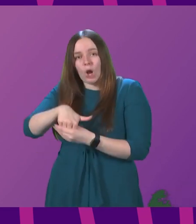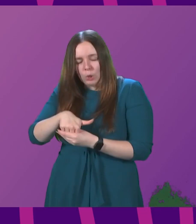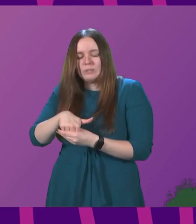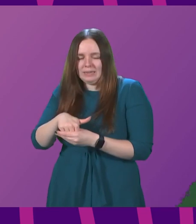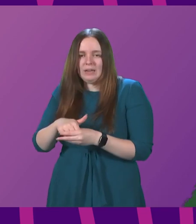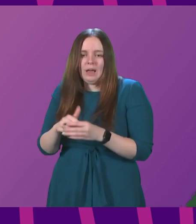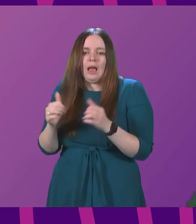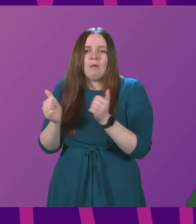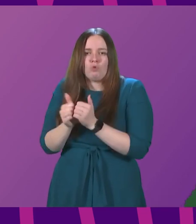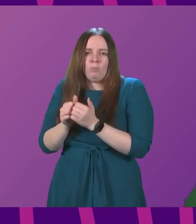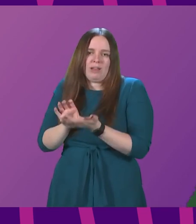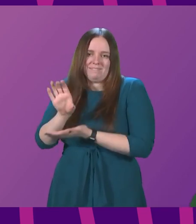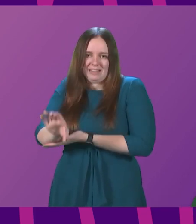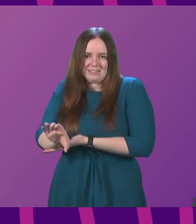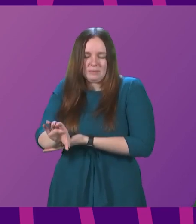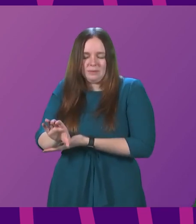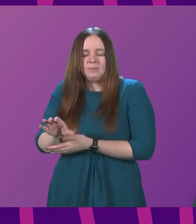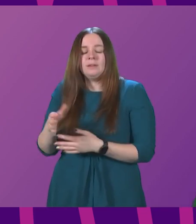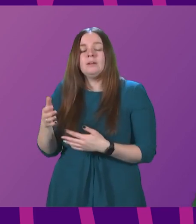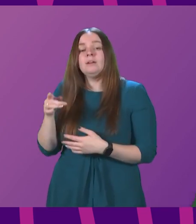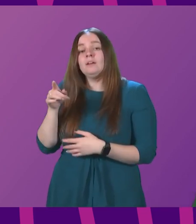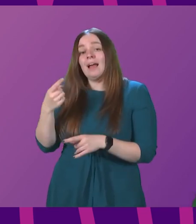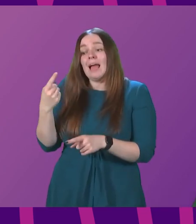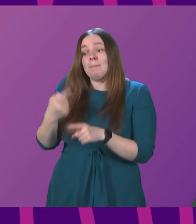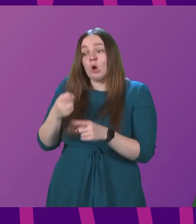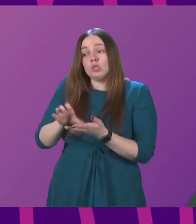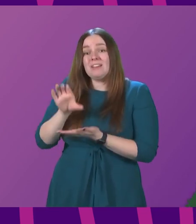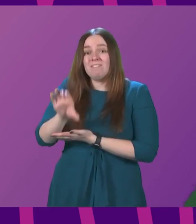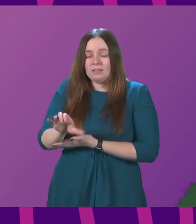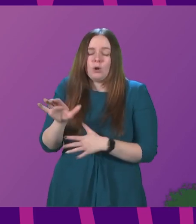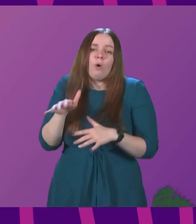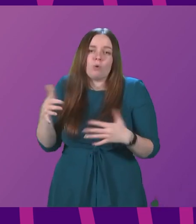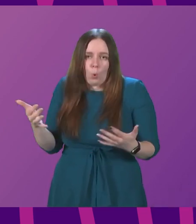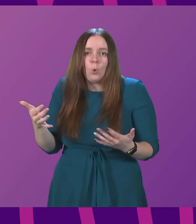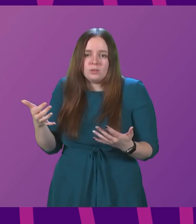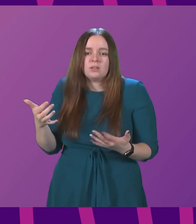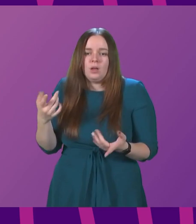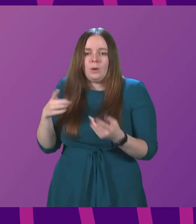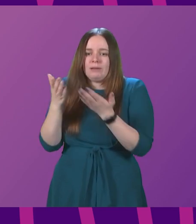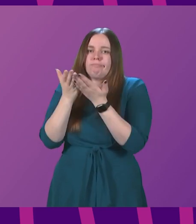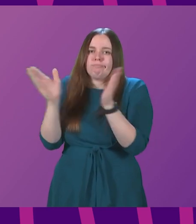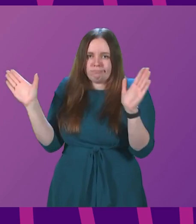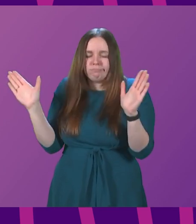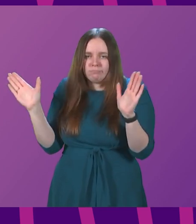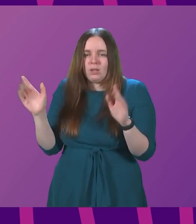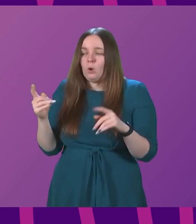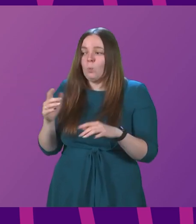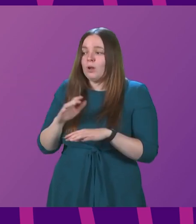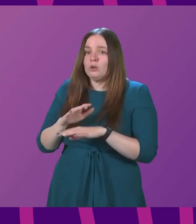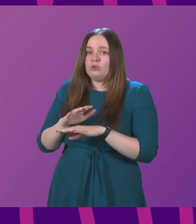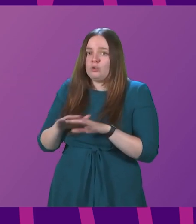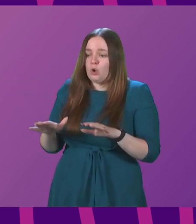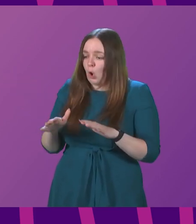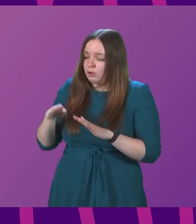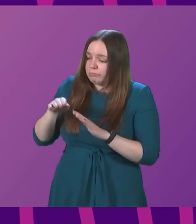appropriate investment. The point about emergency funding is one, of course, that we make more widely. We are not completely out of this